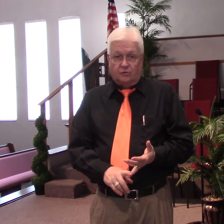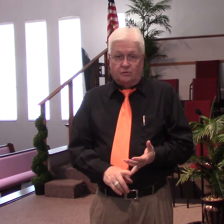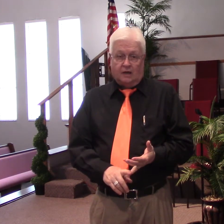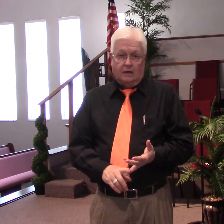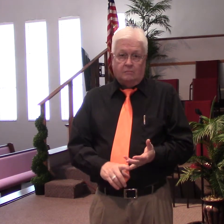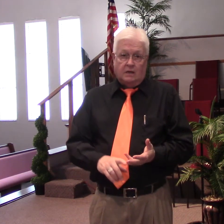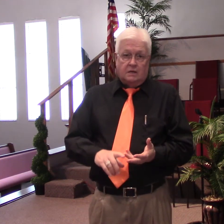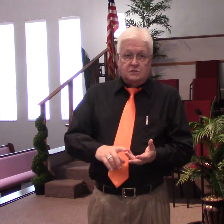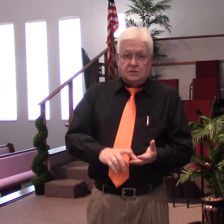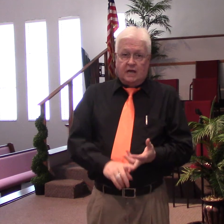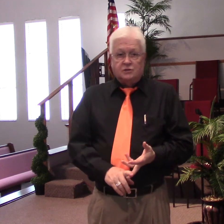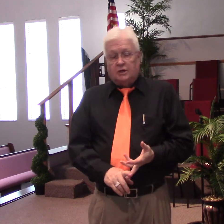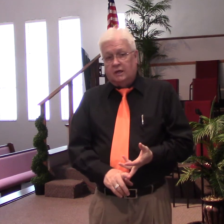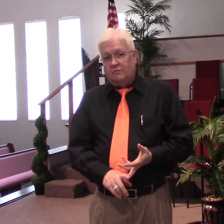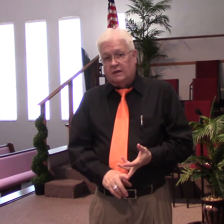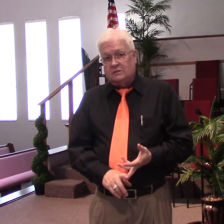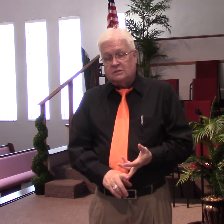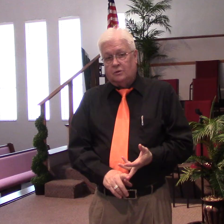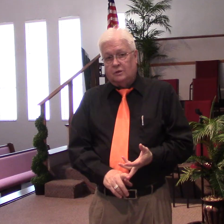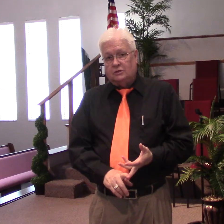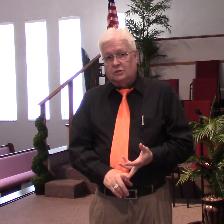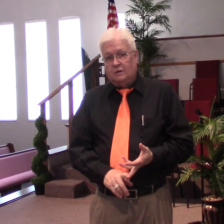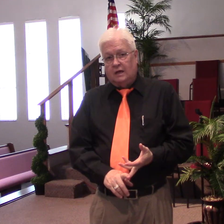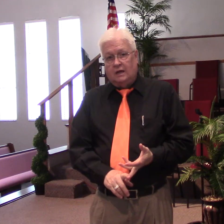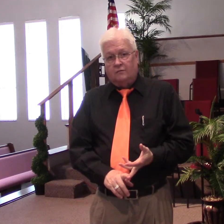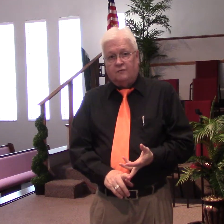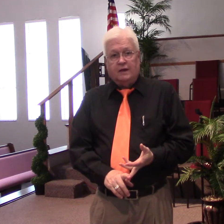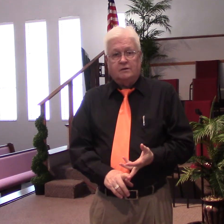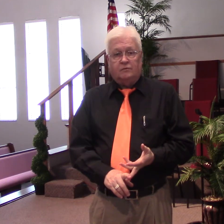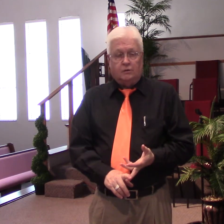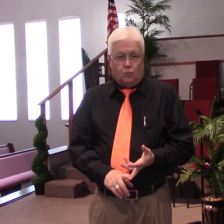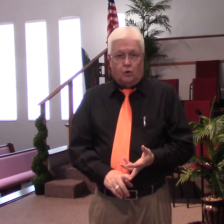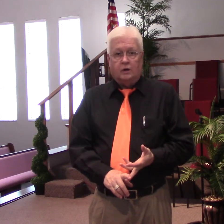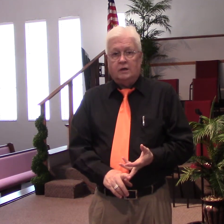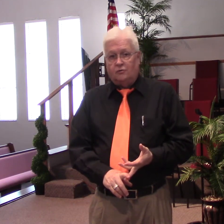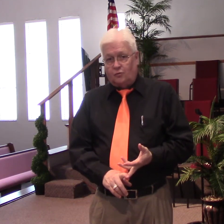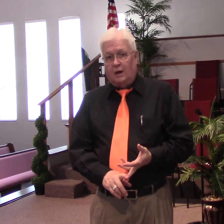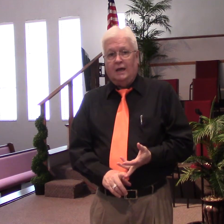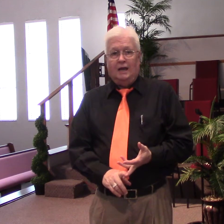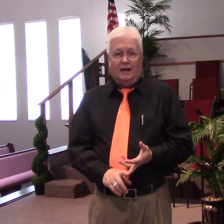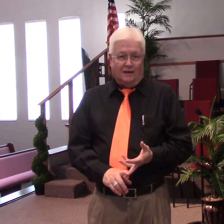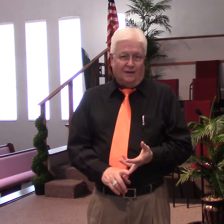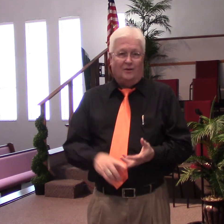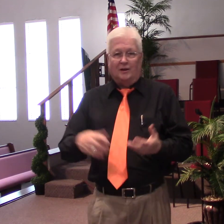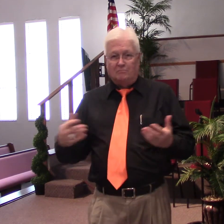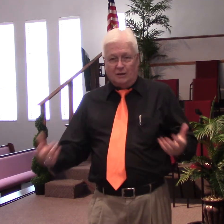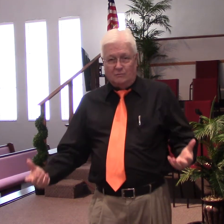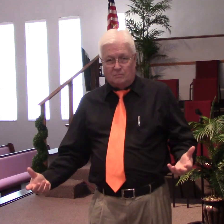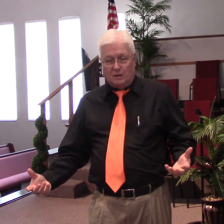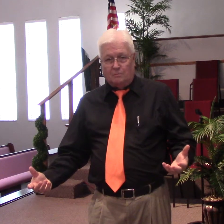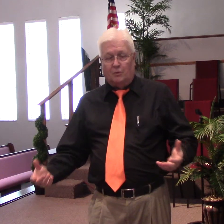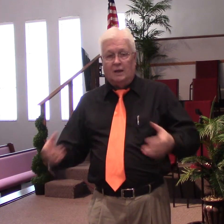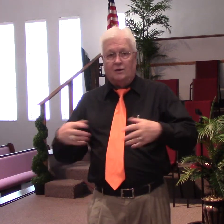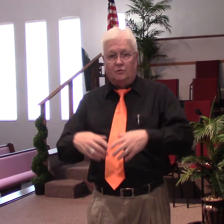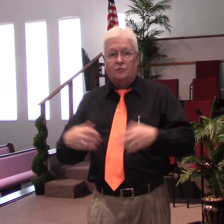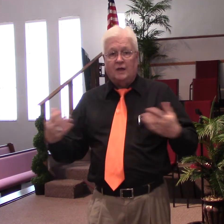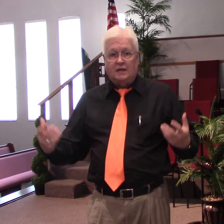on time, scheduling events so that you can effectively work and train and deal and be with people and do the things